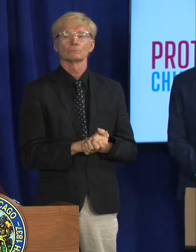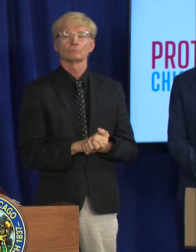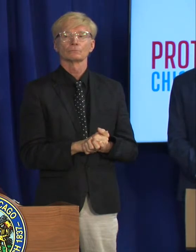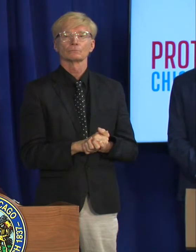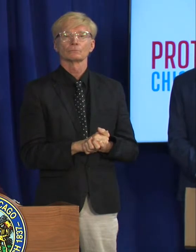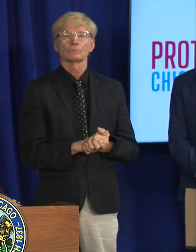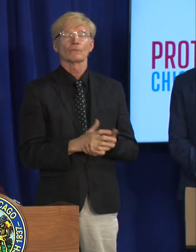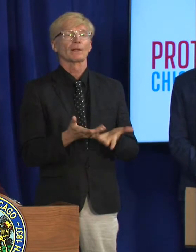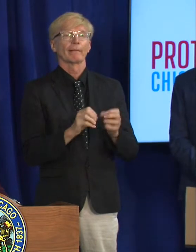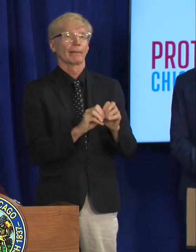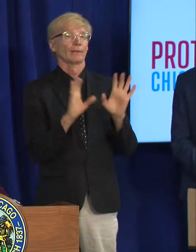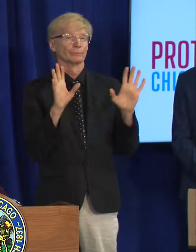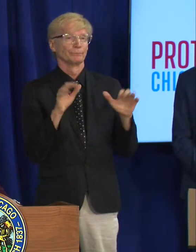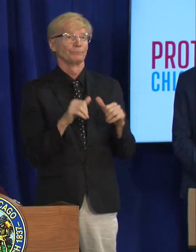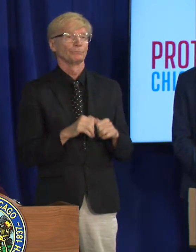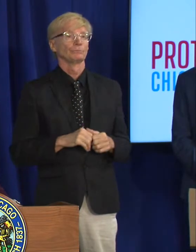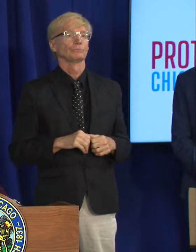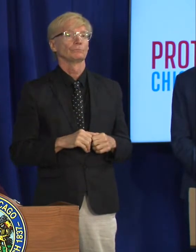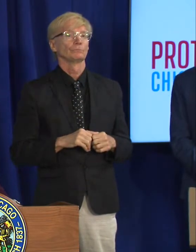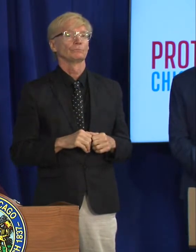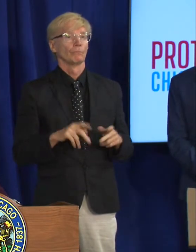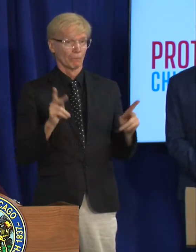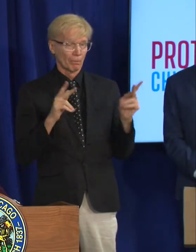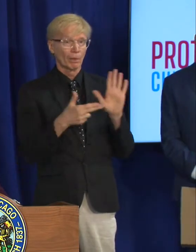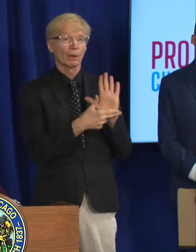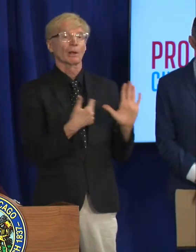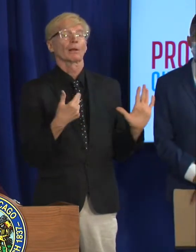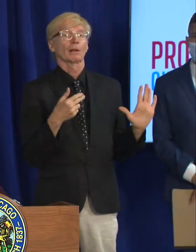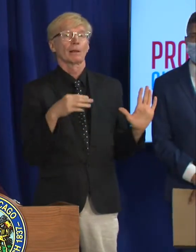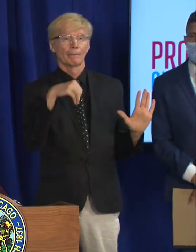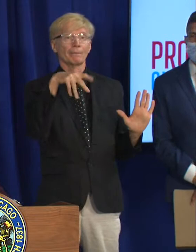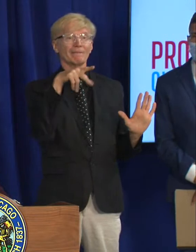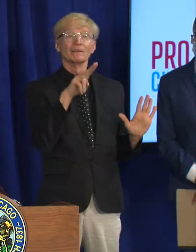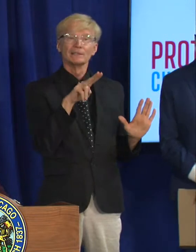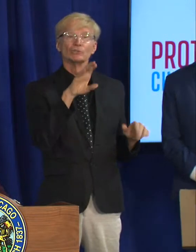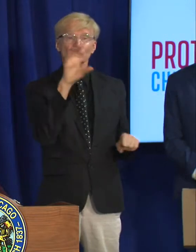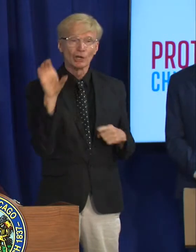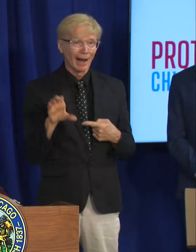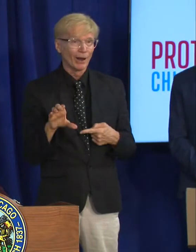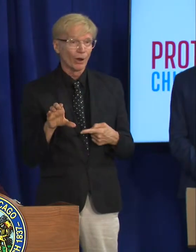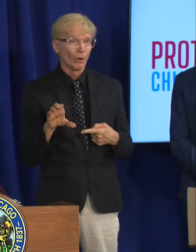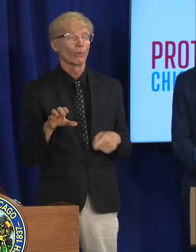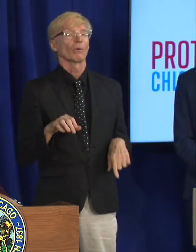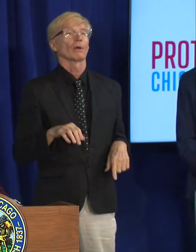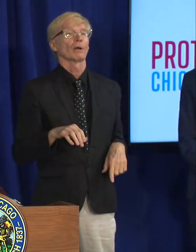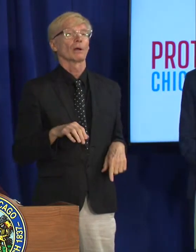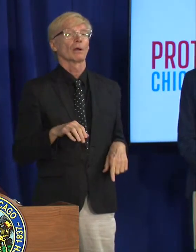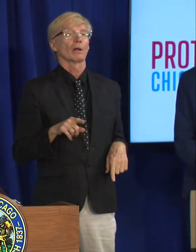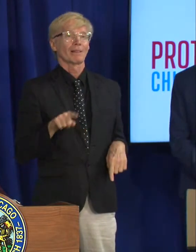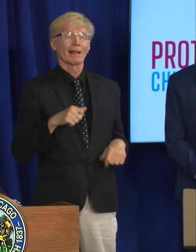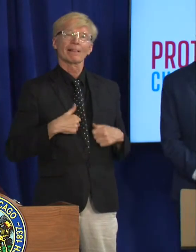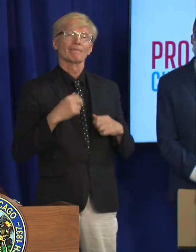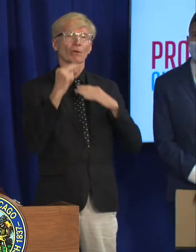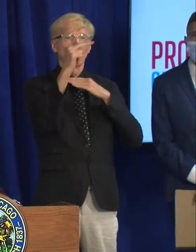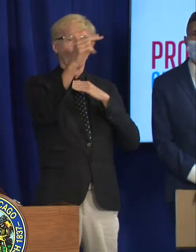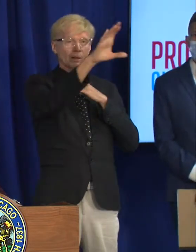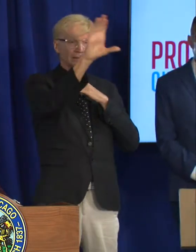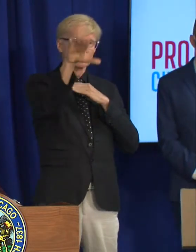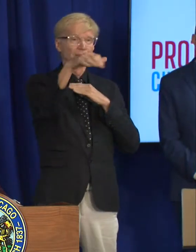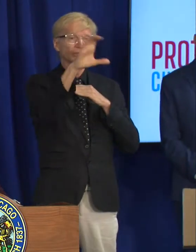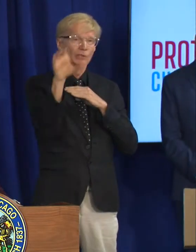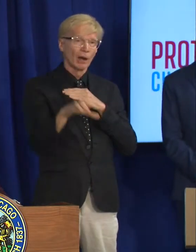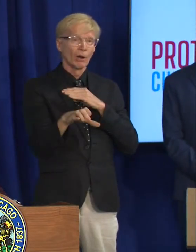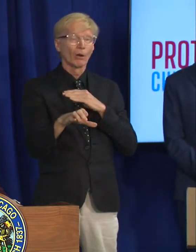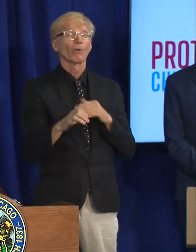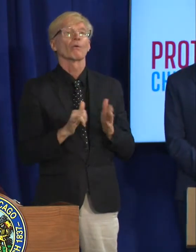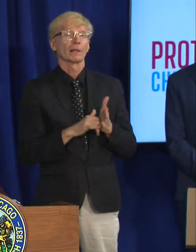i want to be clear that we have seen people diagnosed with monkeypox in chicago who live on the north side which has